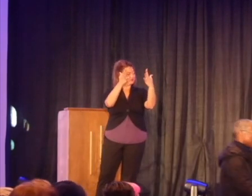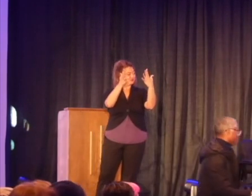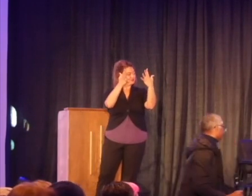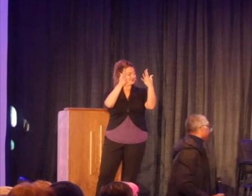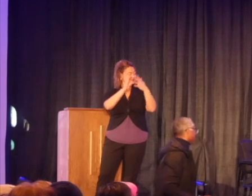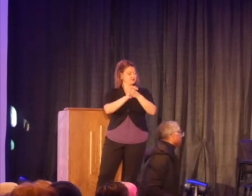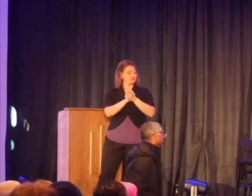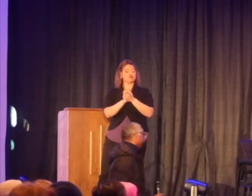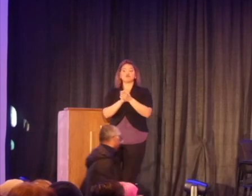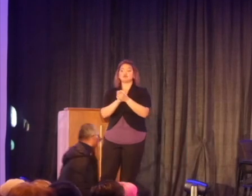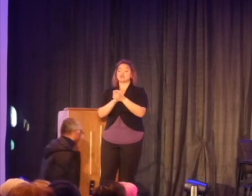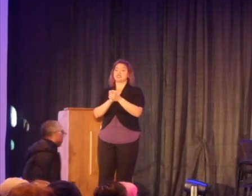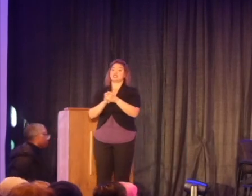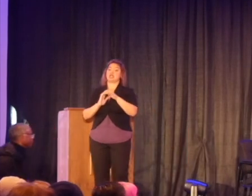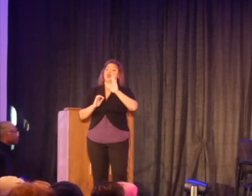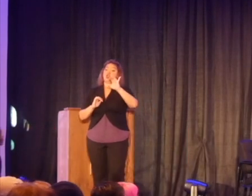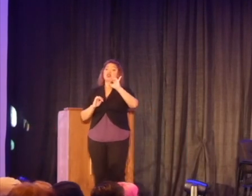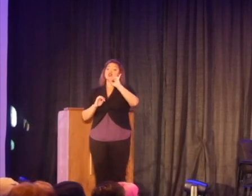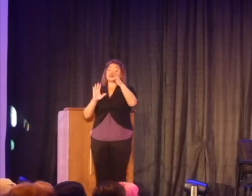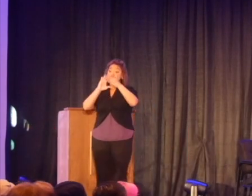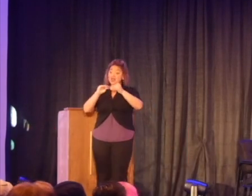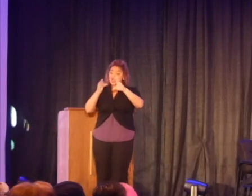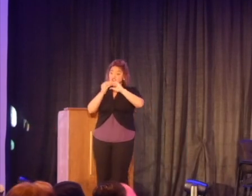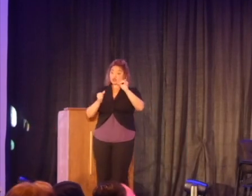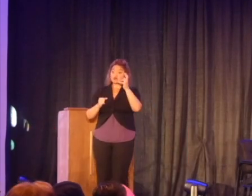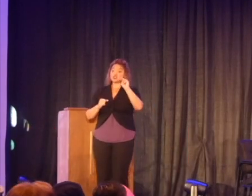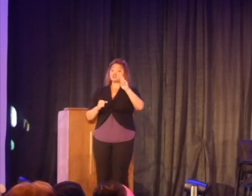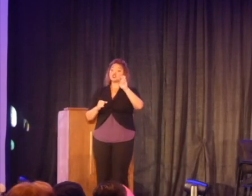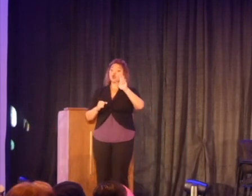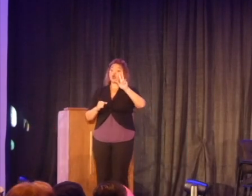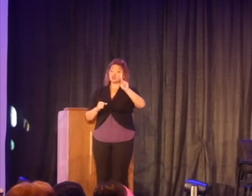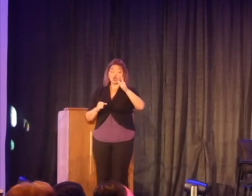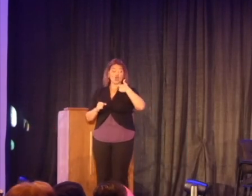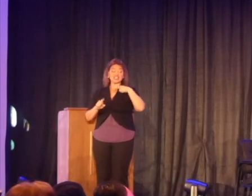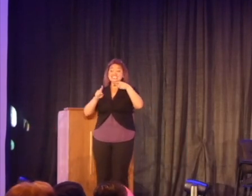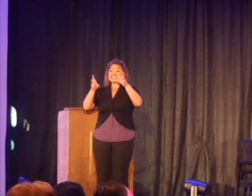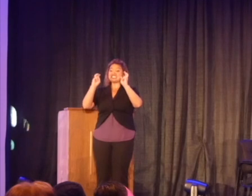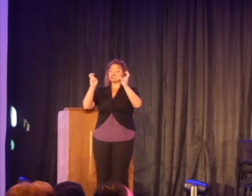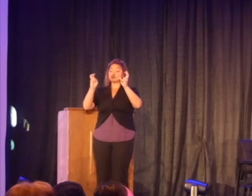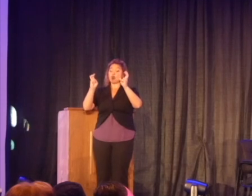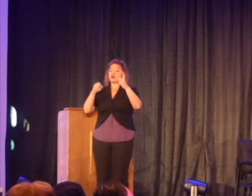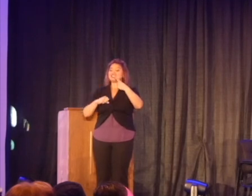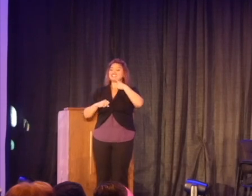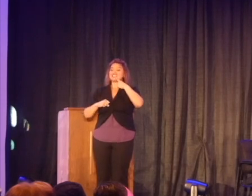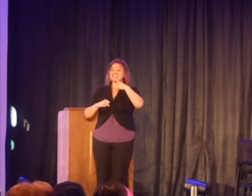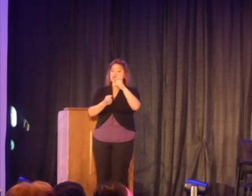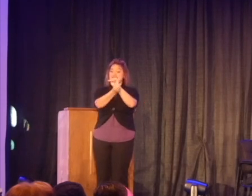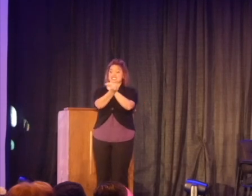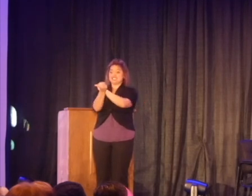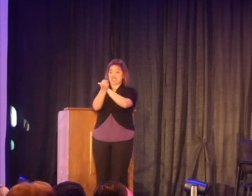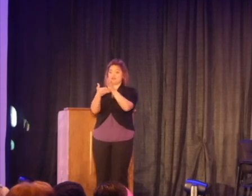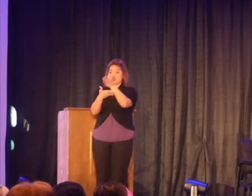And the black historian, John Henry Clark, he's quoted famously as saying, slavery